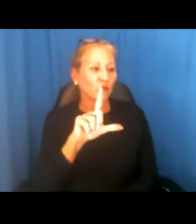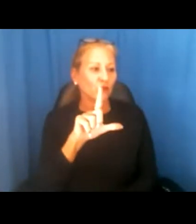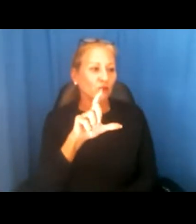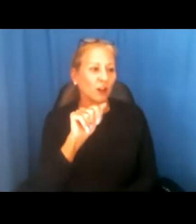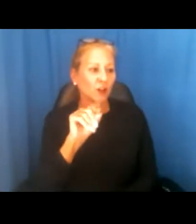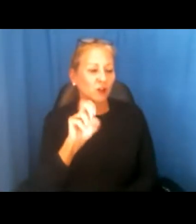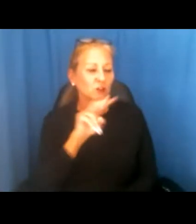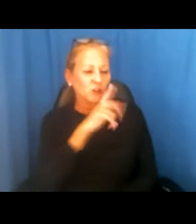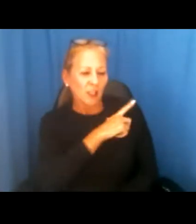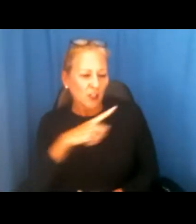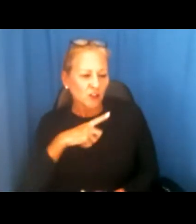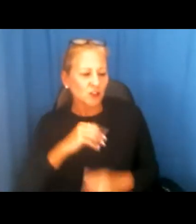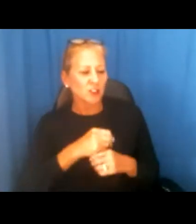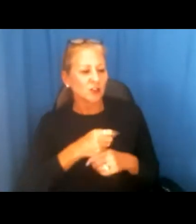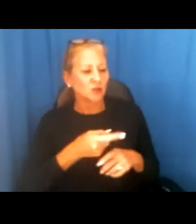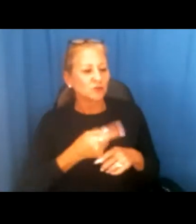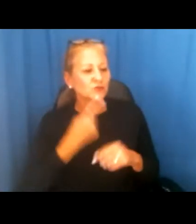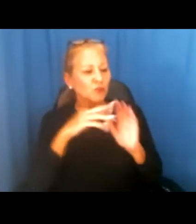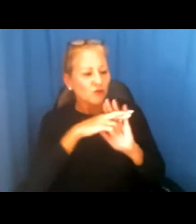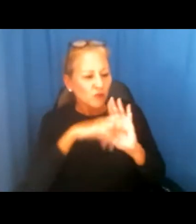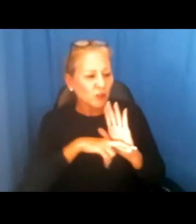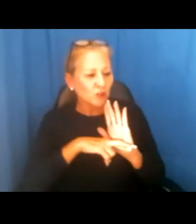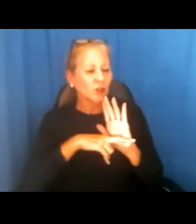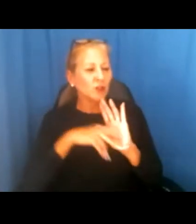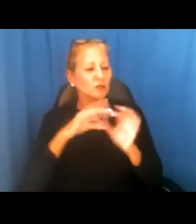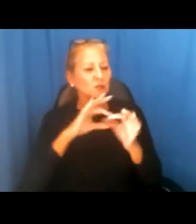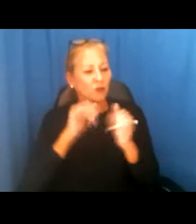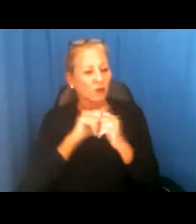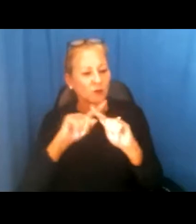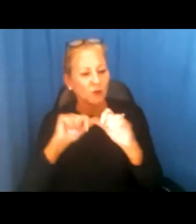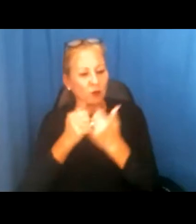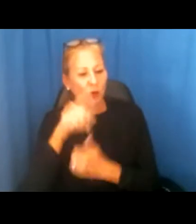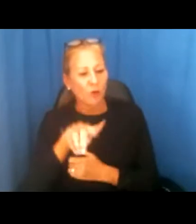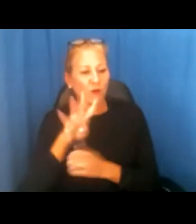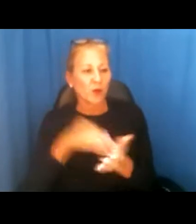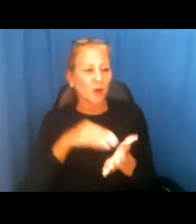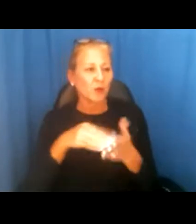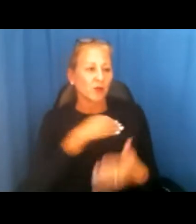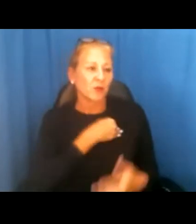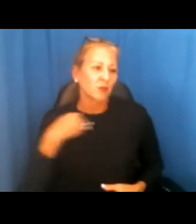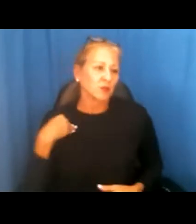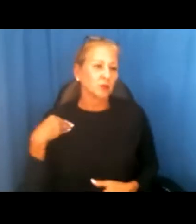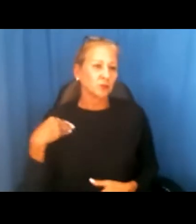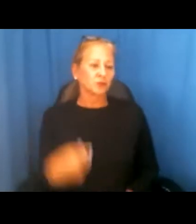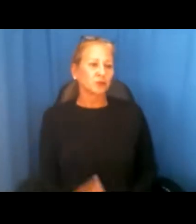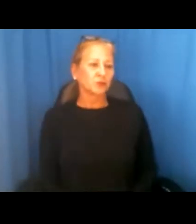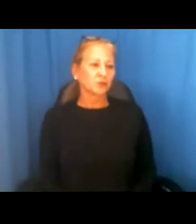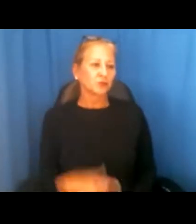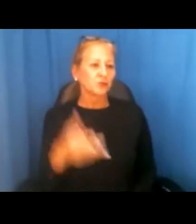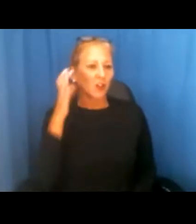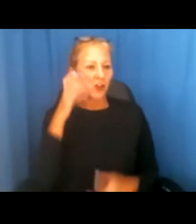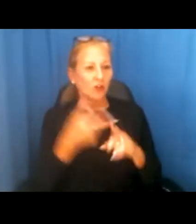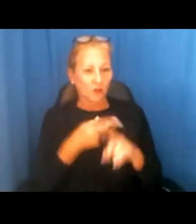legislative and regulatory advocacy on behalf of the Association's 1.4 million members. We'll hear from